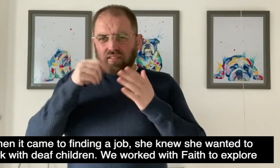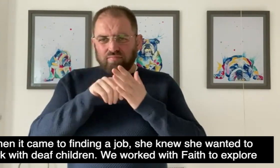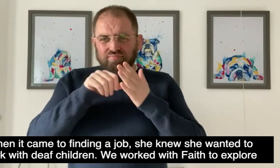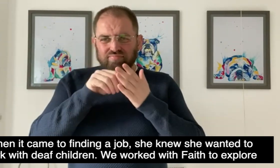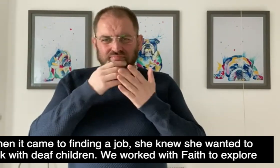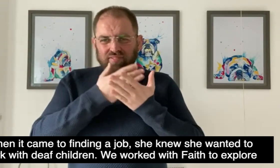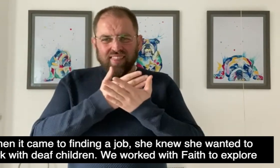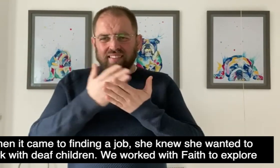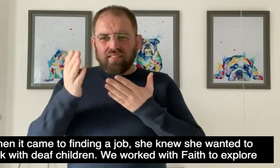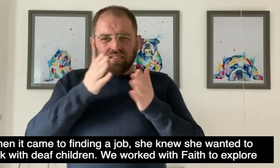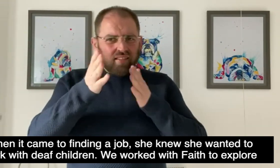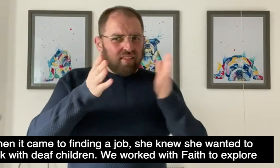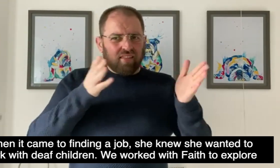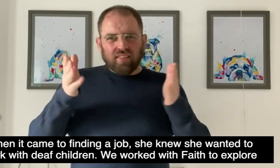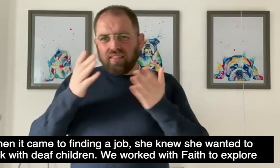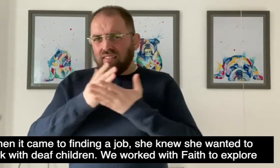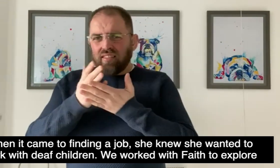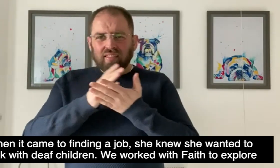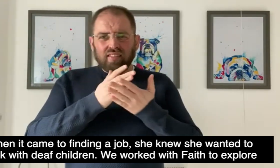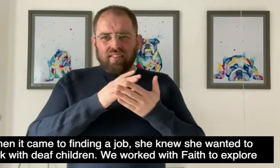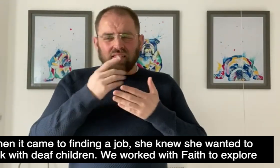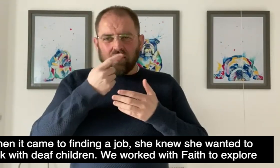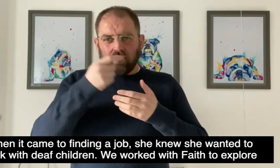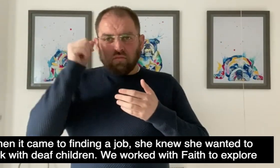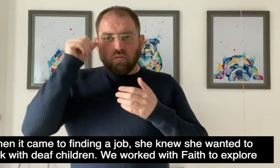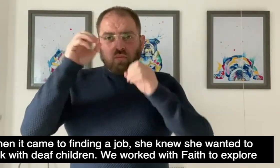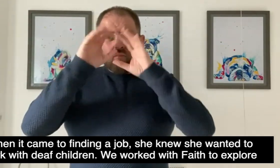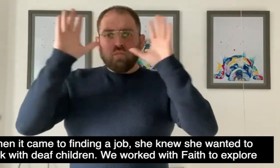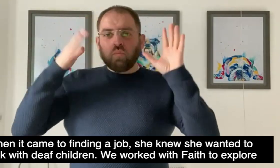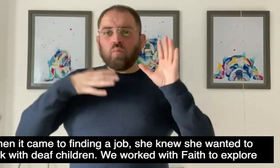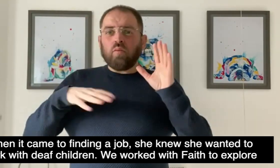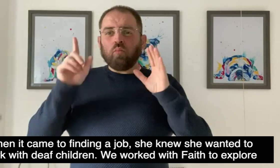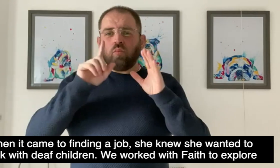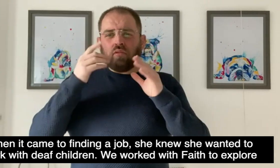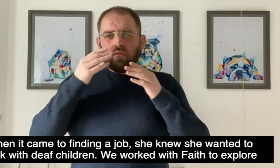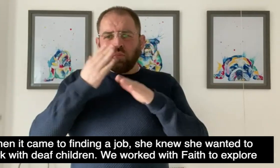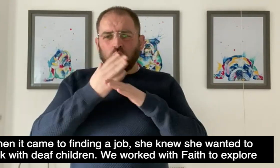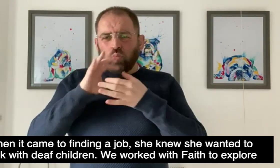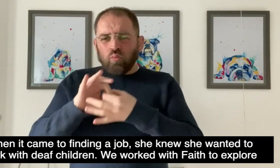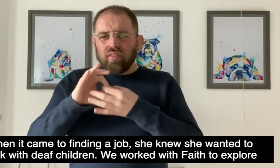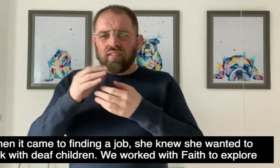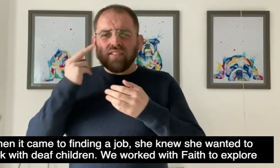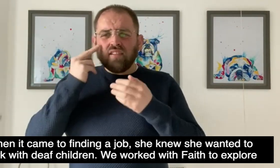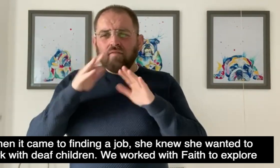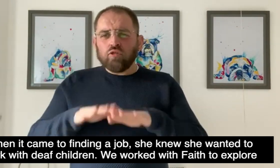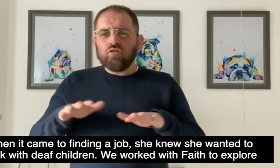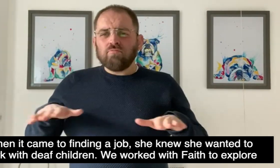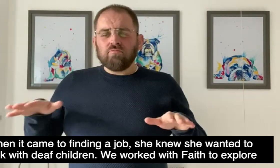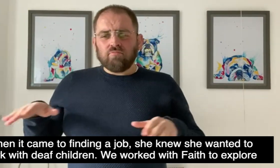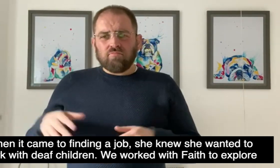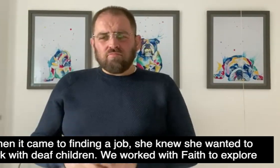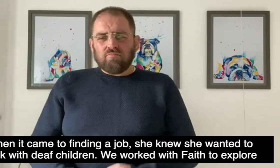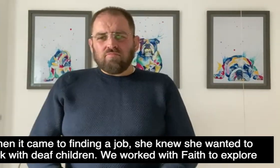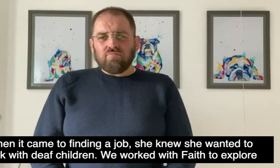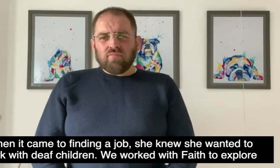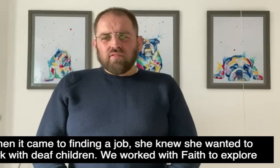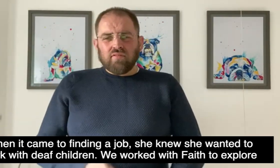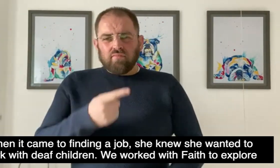When it came to finding a job, she knew she wanted to work with deaf children. We worked with Faith